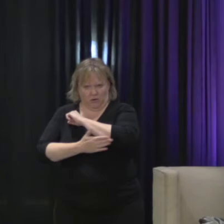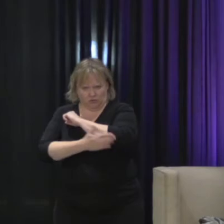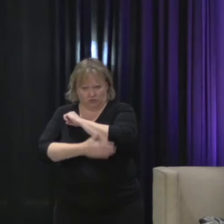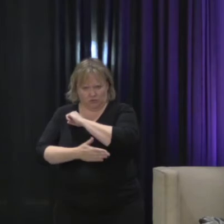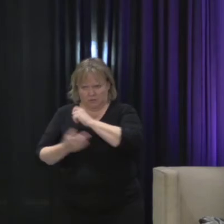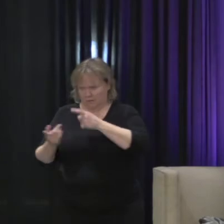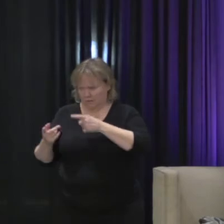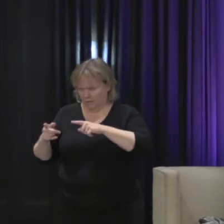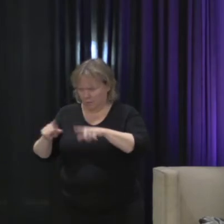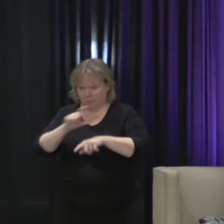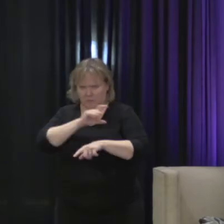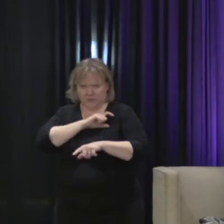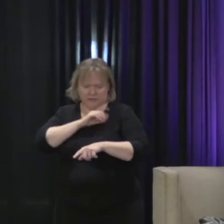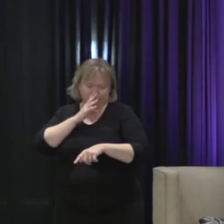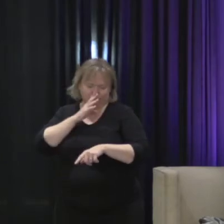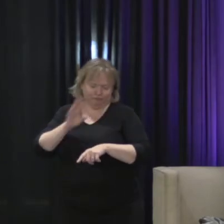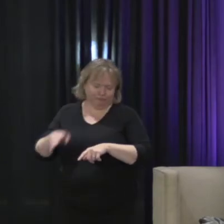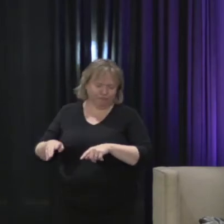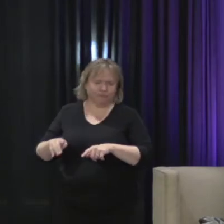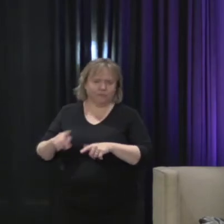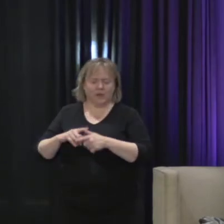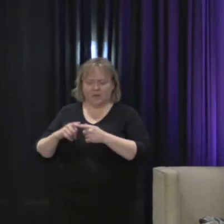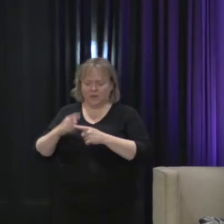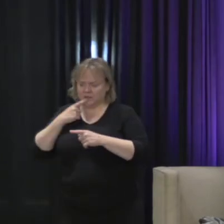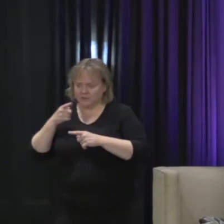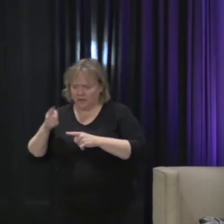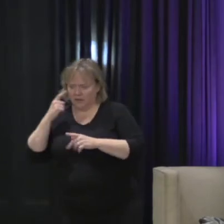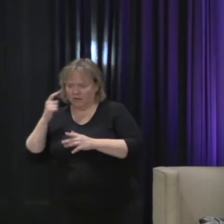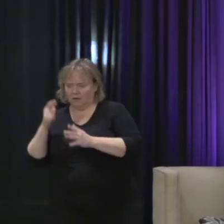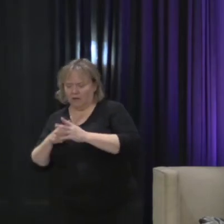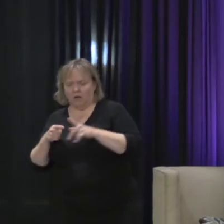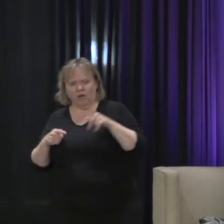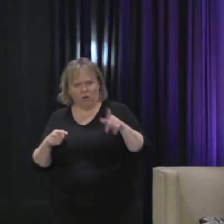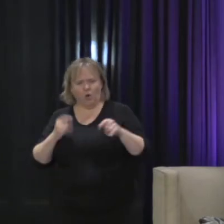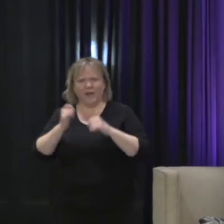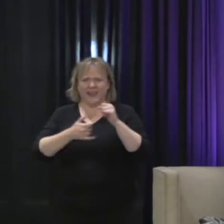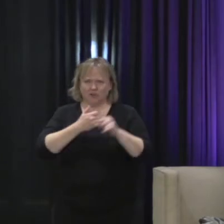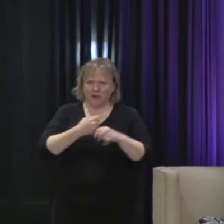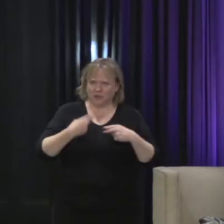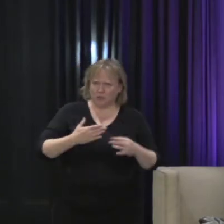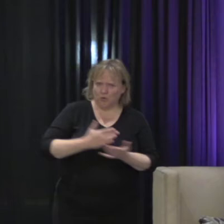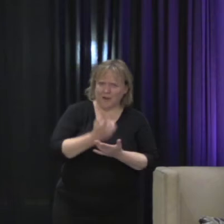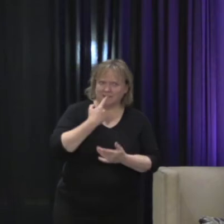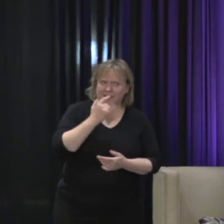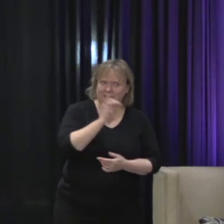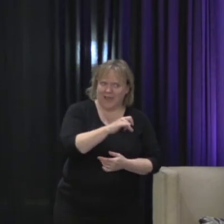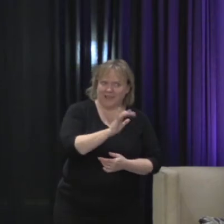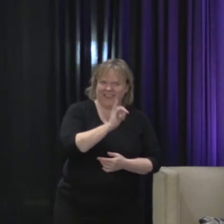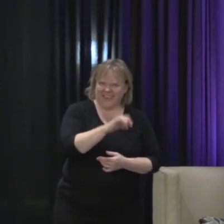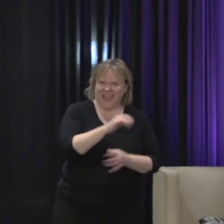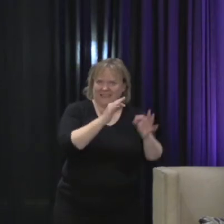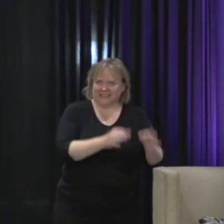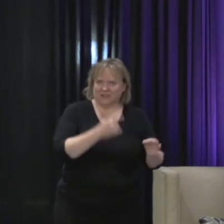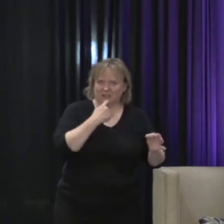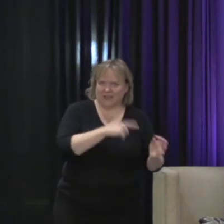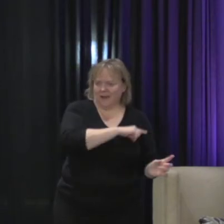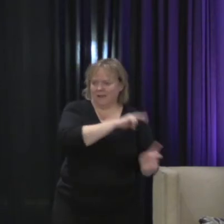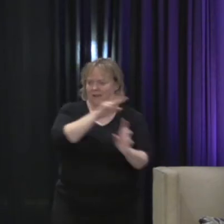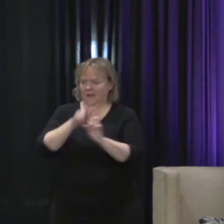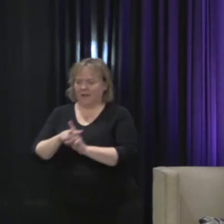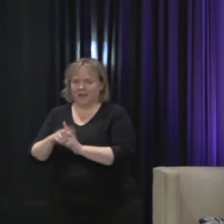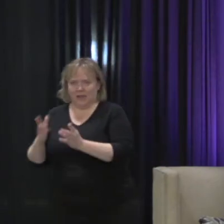violation of the Kenyan Constitution. But they relied on international precedent. They relied on this in our case to help justify